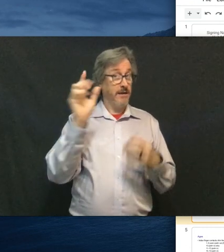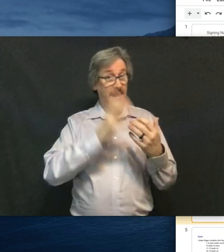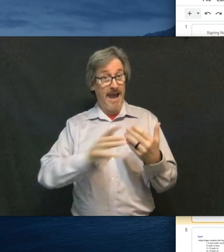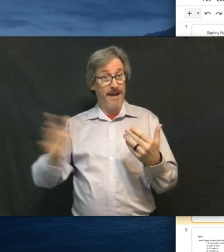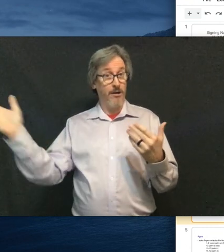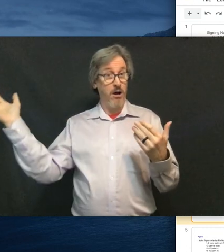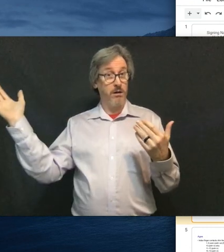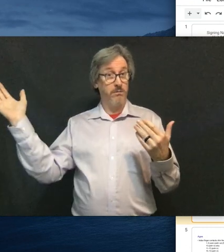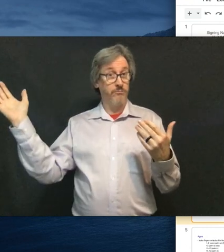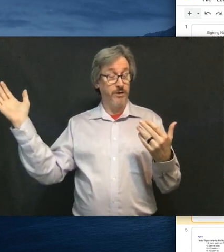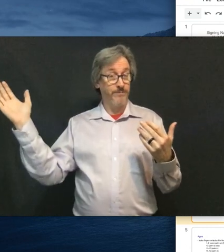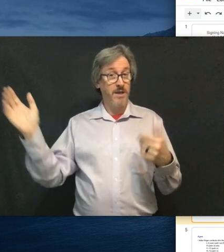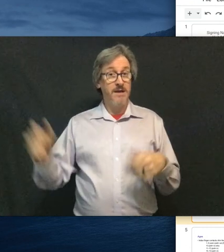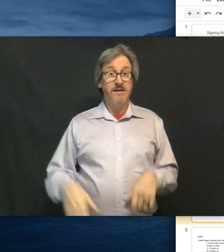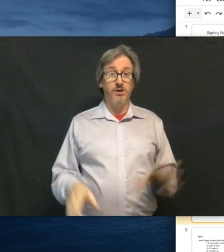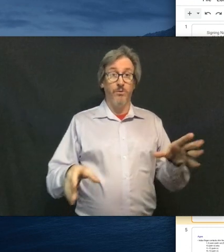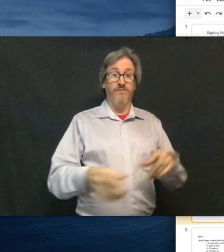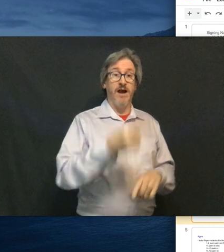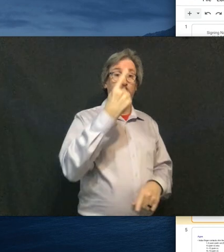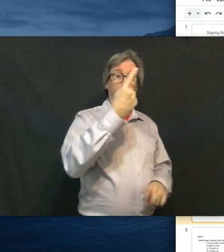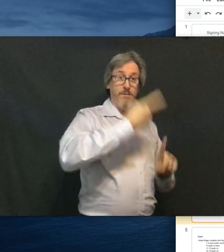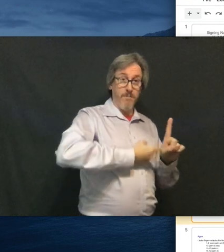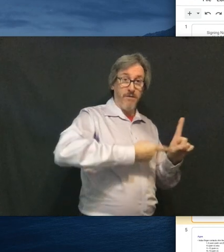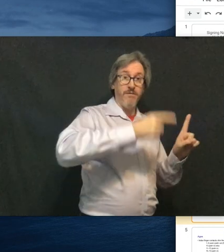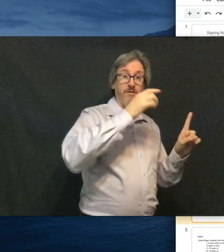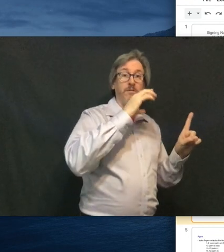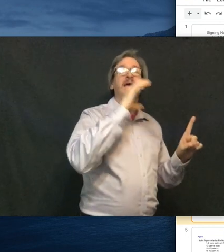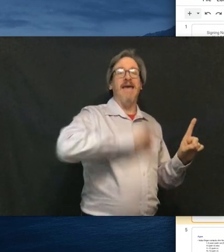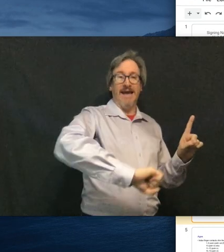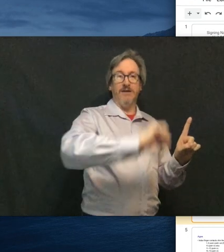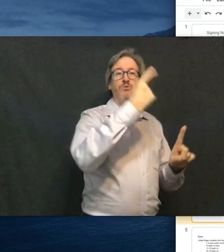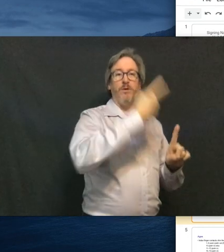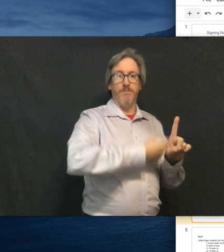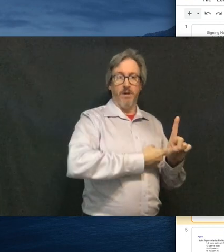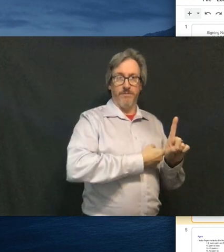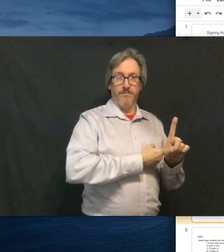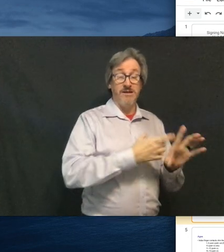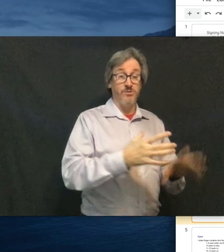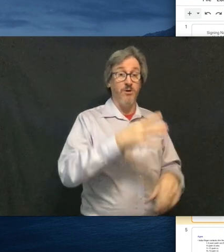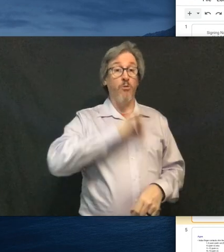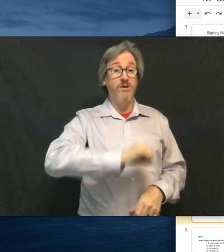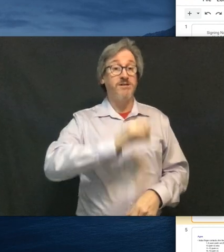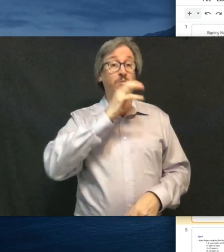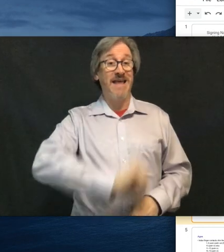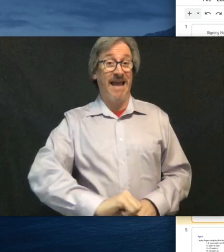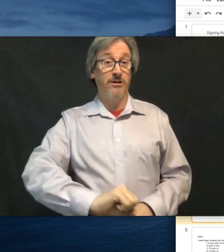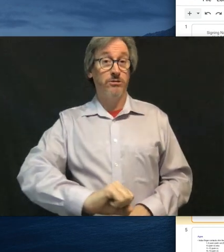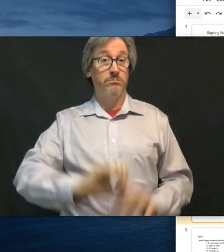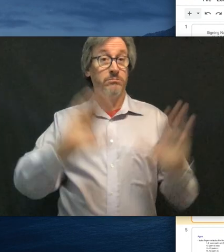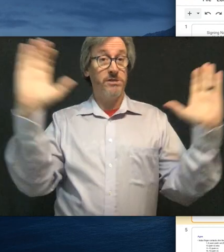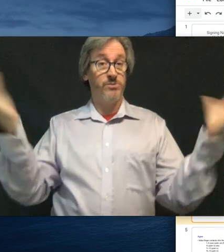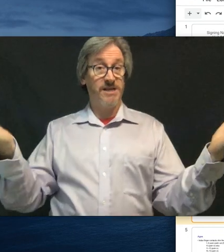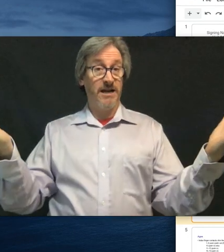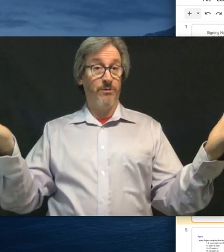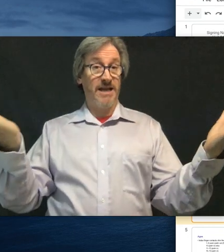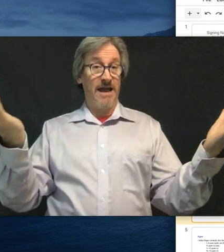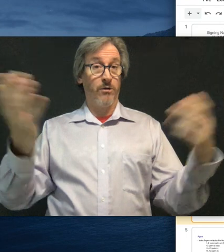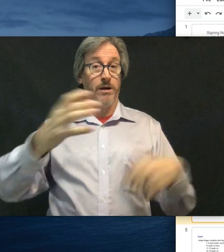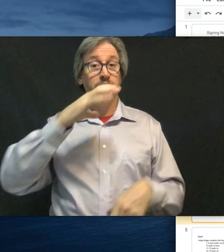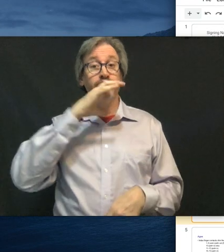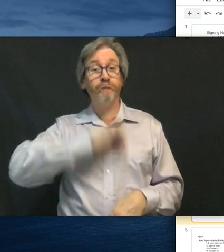age twenty, and so we've got one month, age one month. So we always start with age since